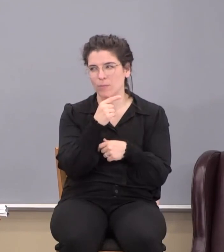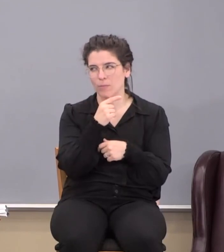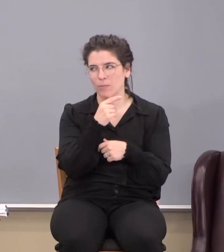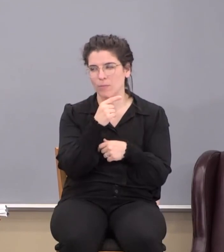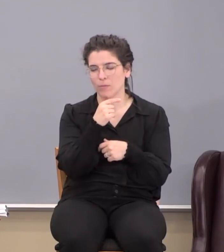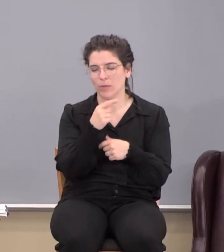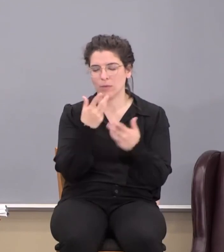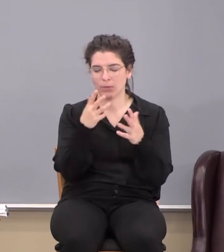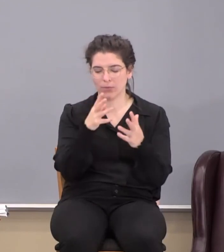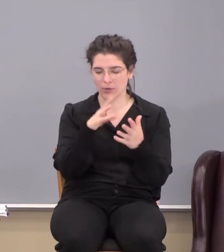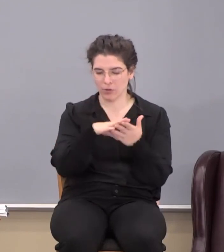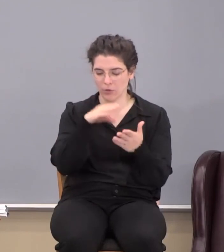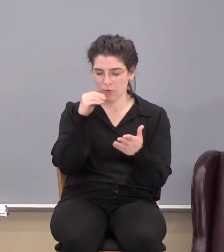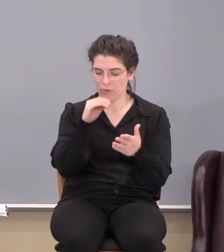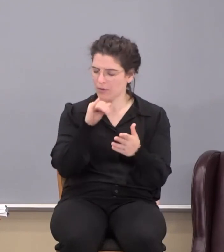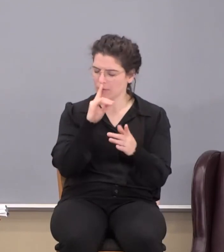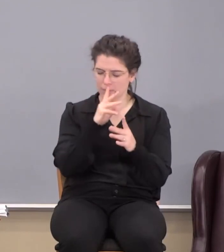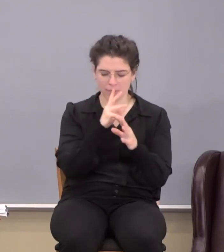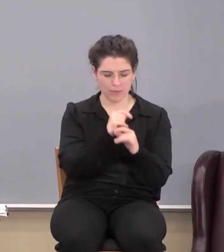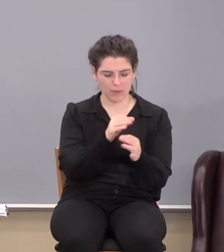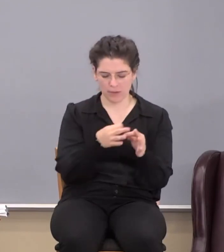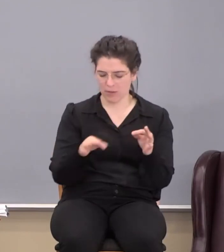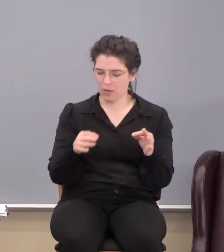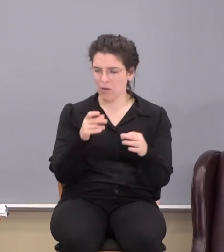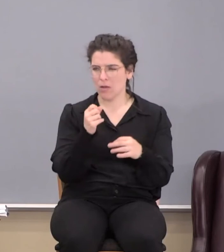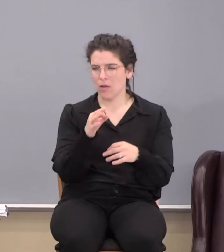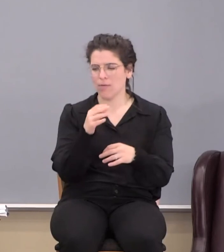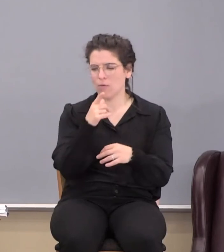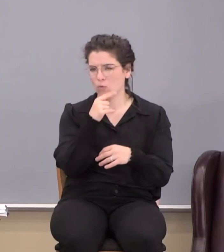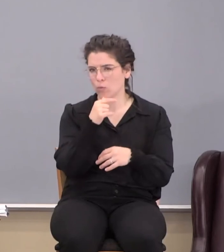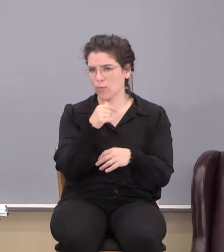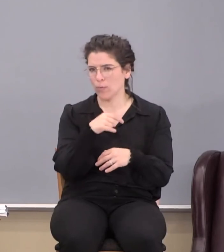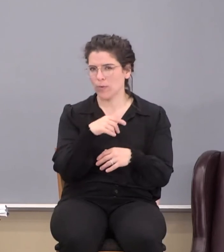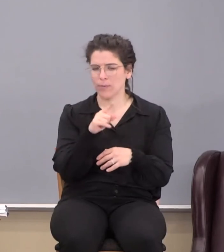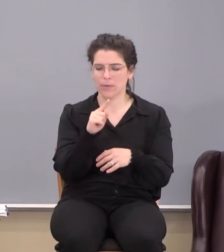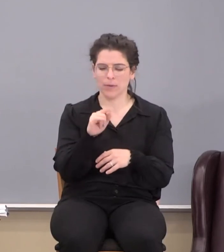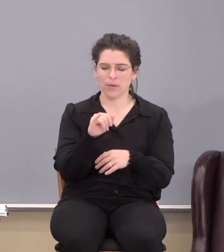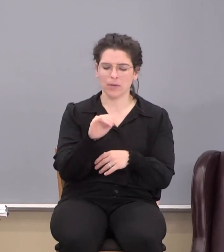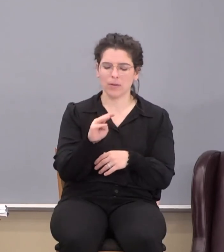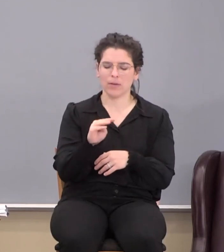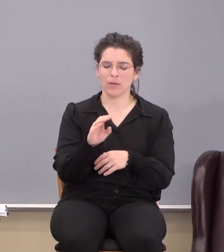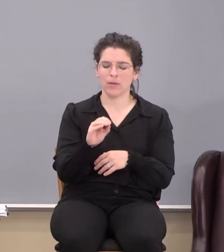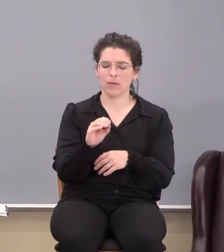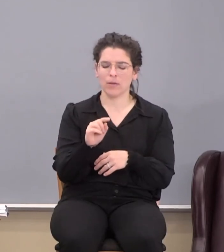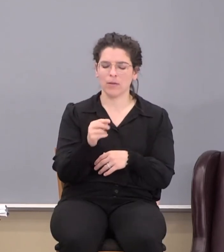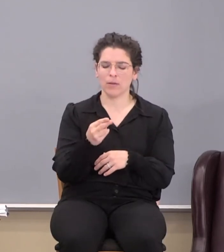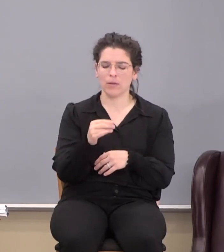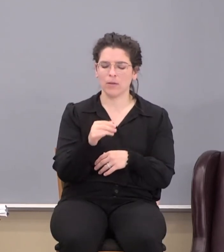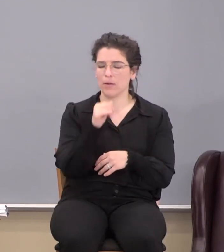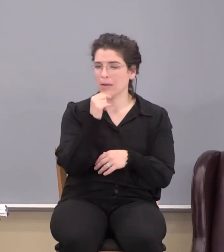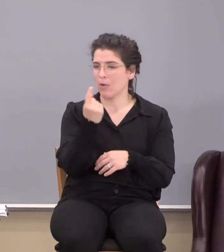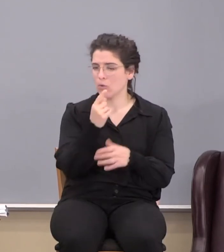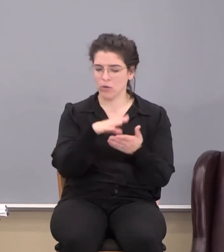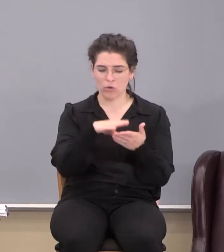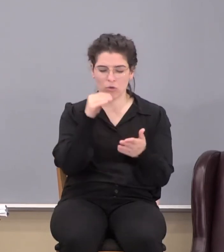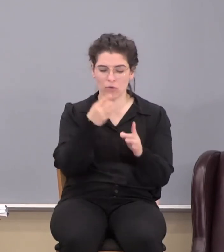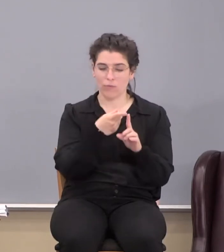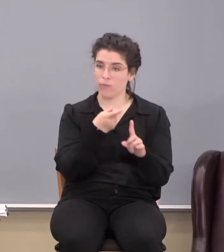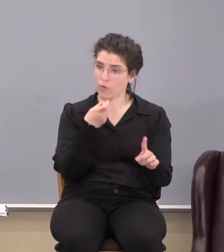thou hast learned. That's a fascinating statement. Timothy not only learned from Paul,